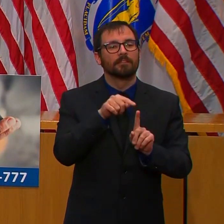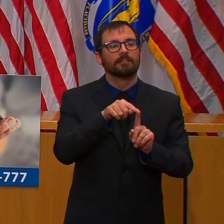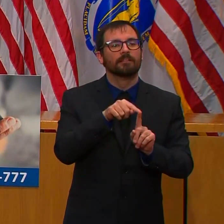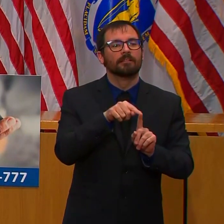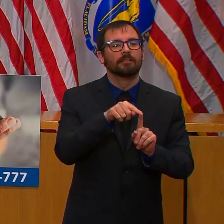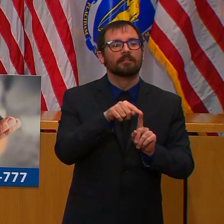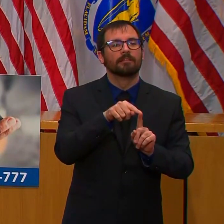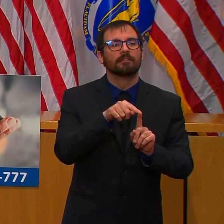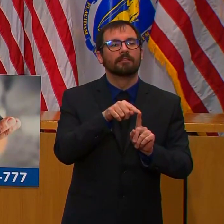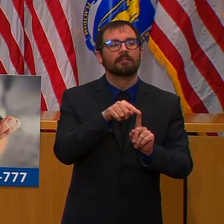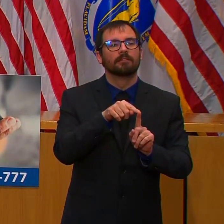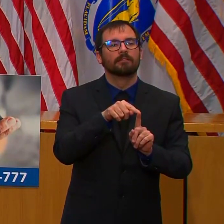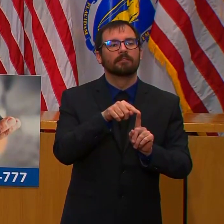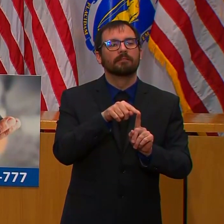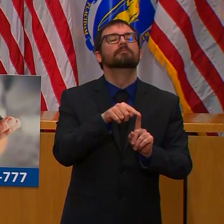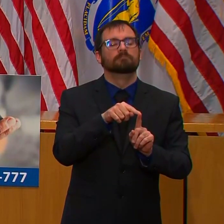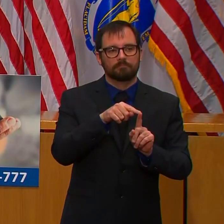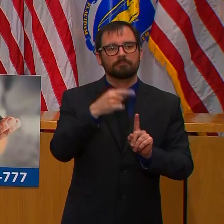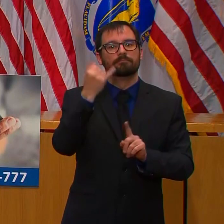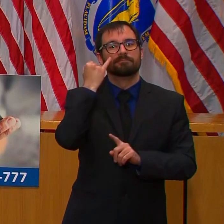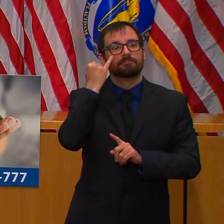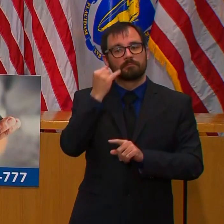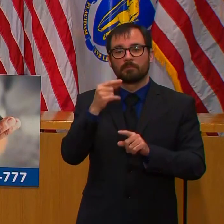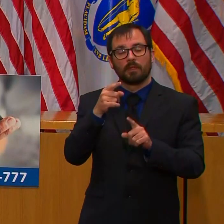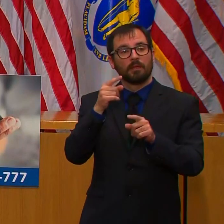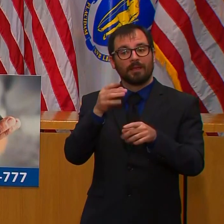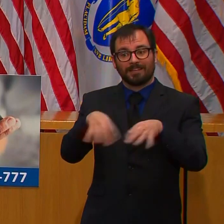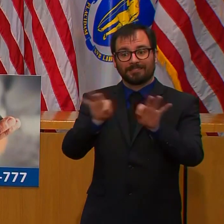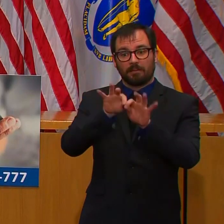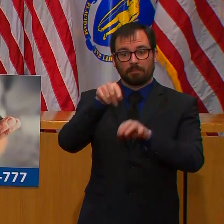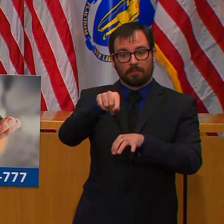health care providers like optometrists and chiropractors,